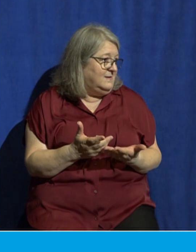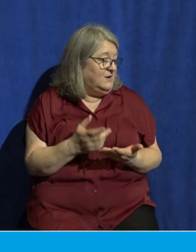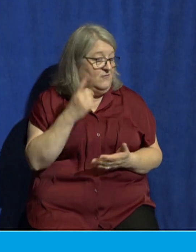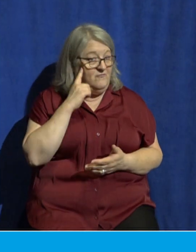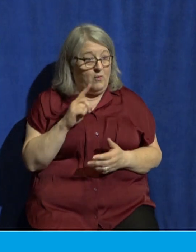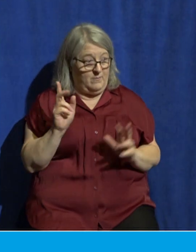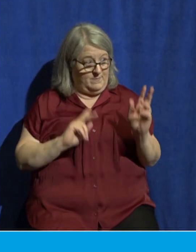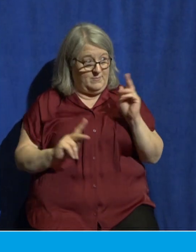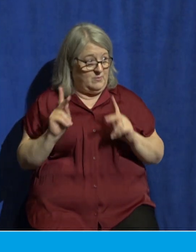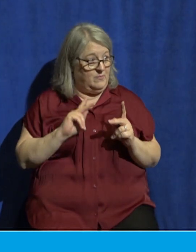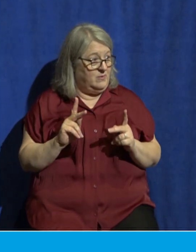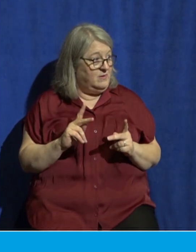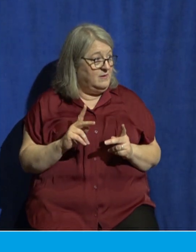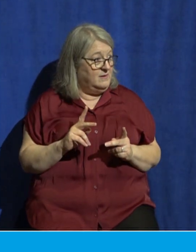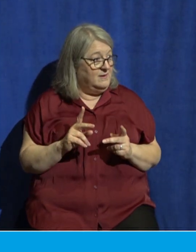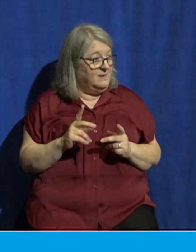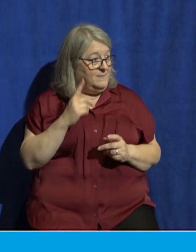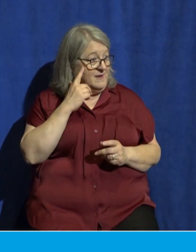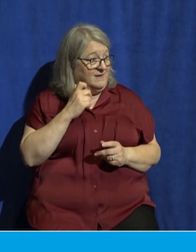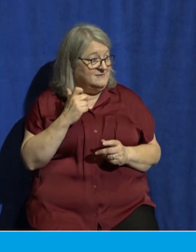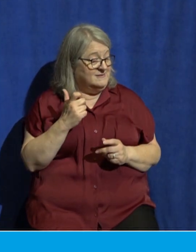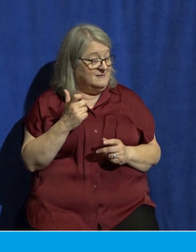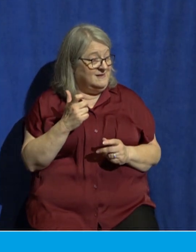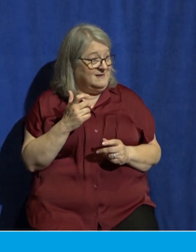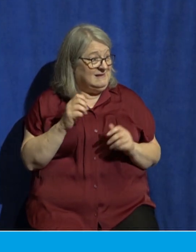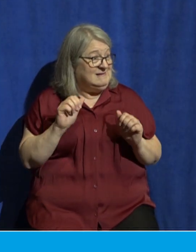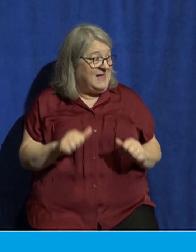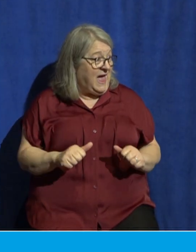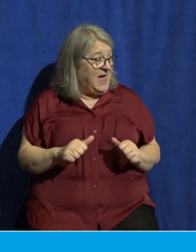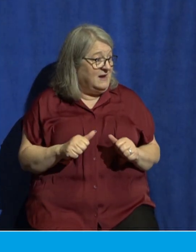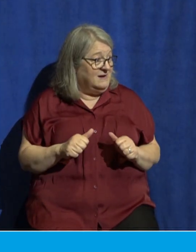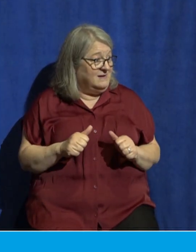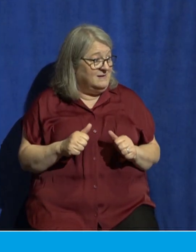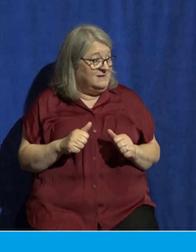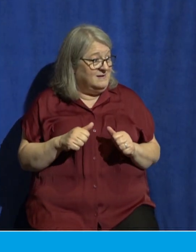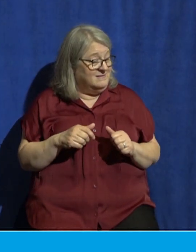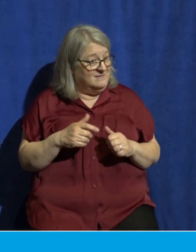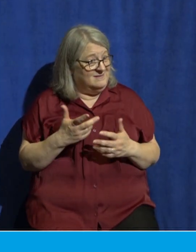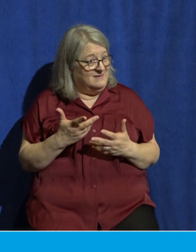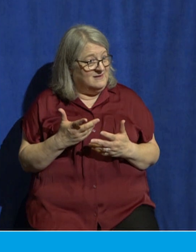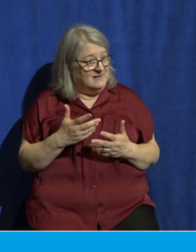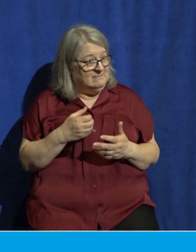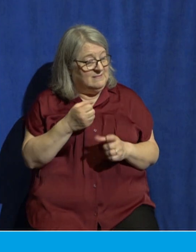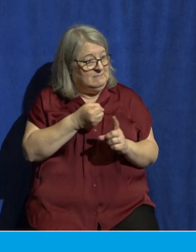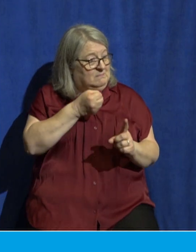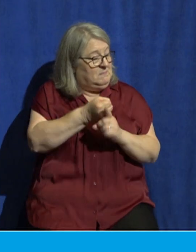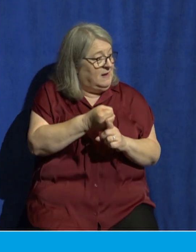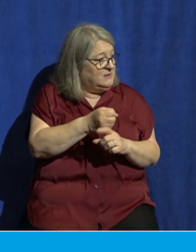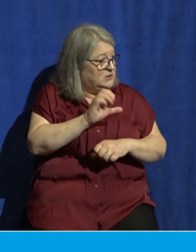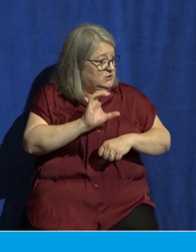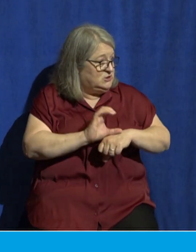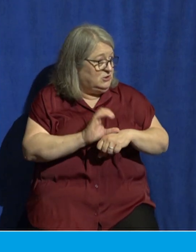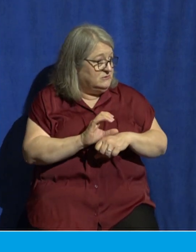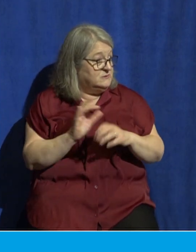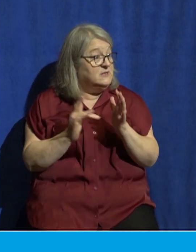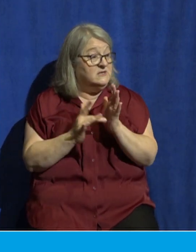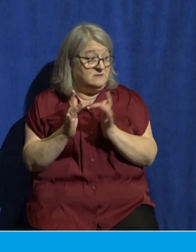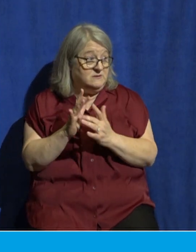when it begins to bleed into the church and Jesus speaks into what you could imagine would be a culture of fear